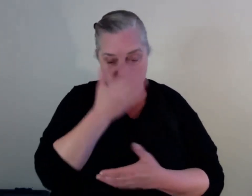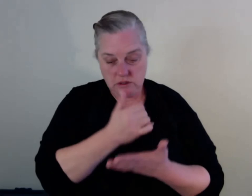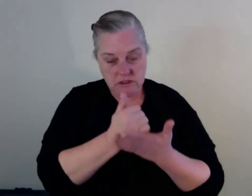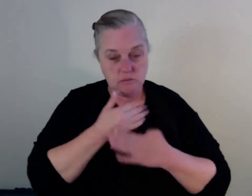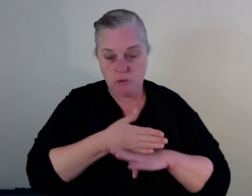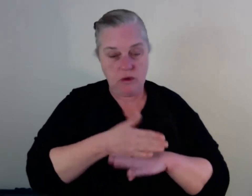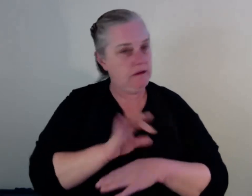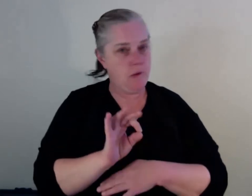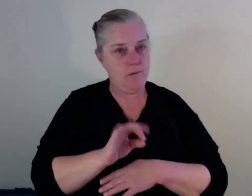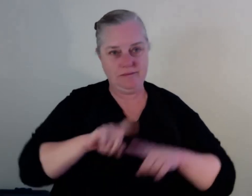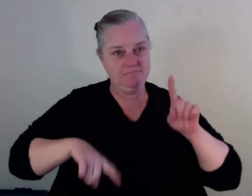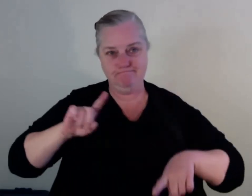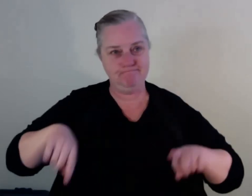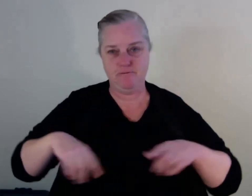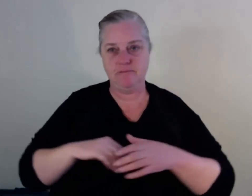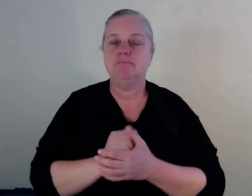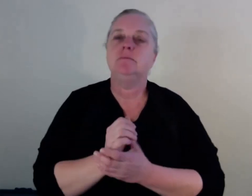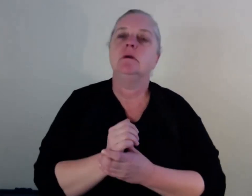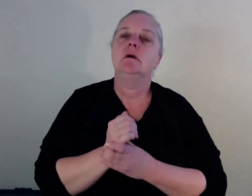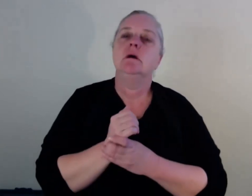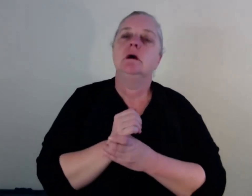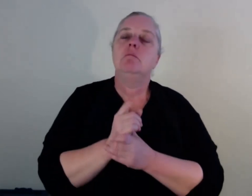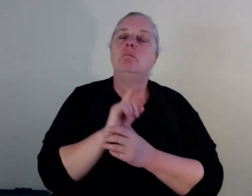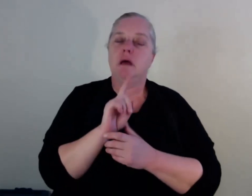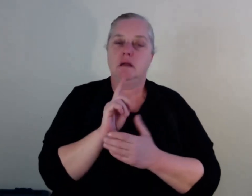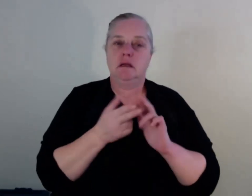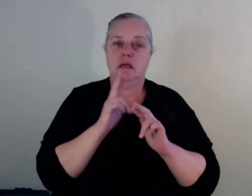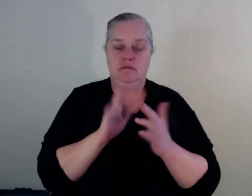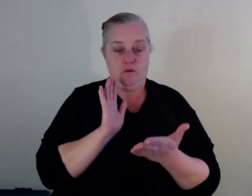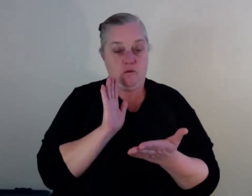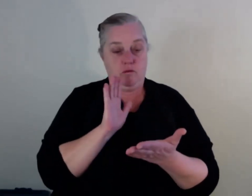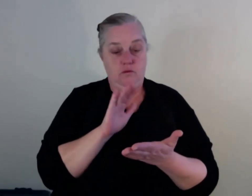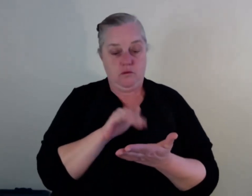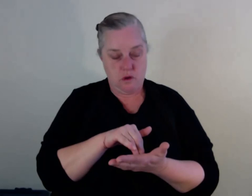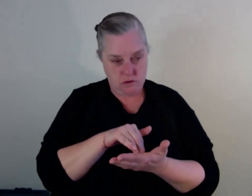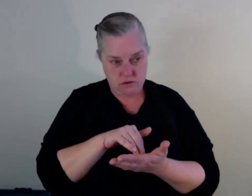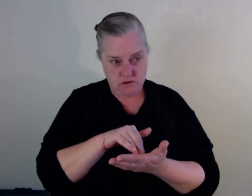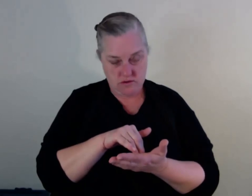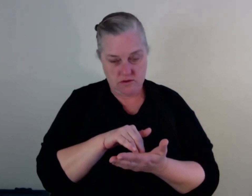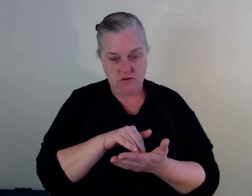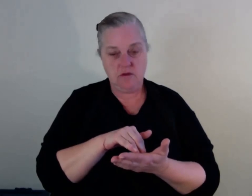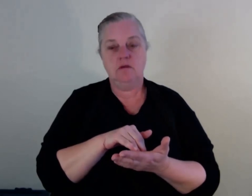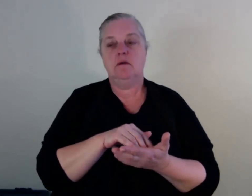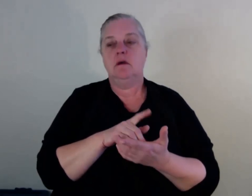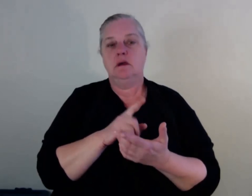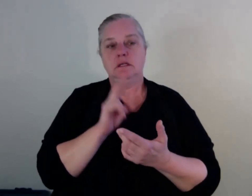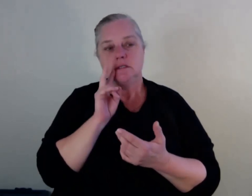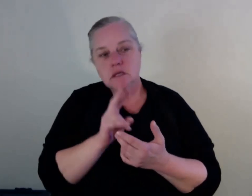But I guess initially having a culturally safe space for me to walk into, I think is